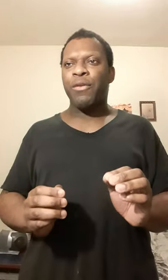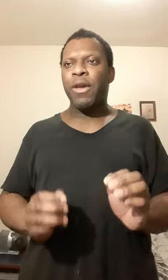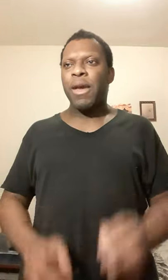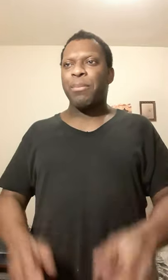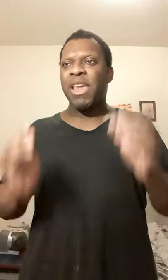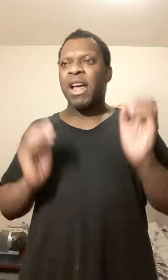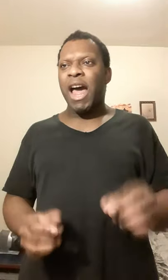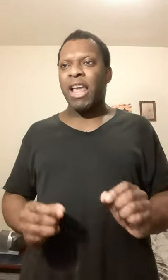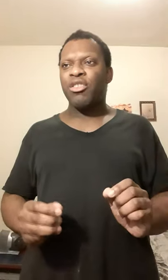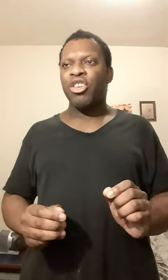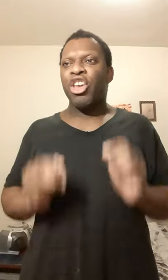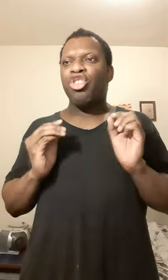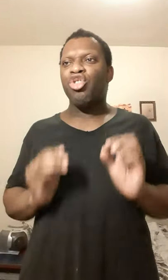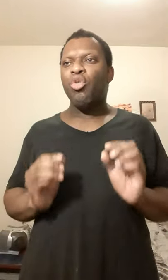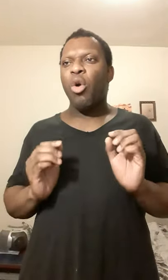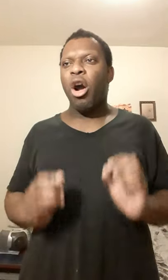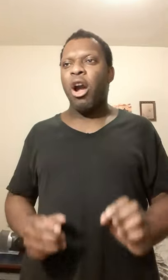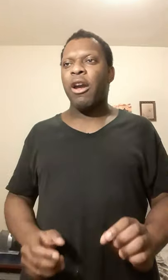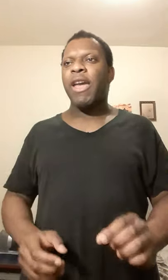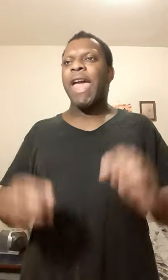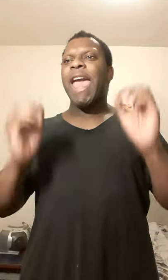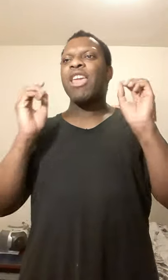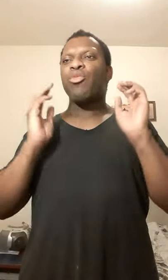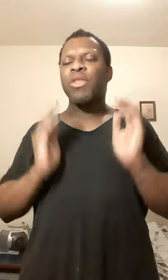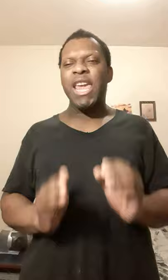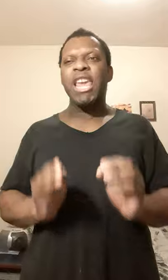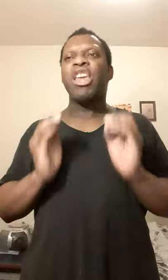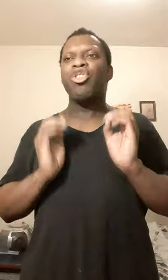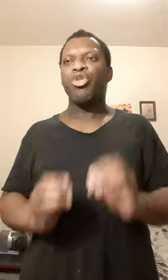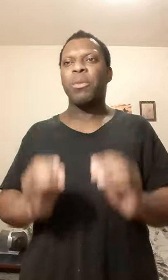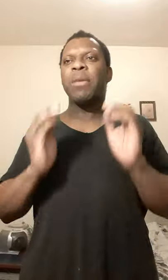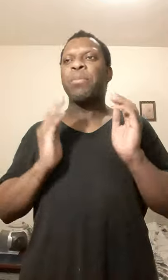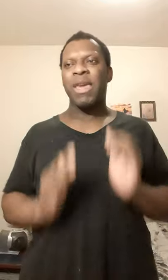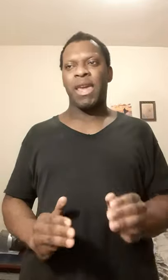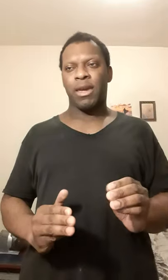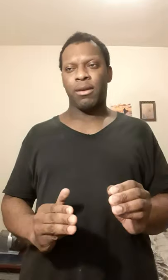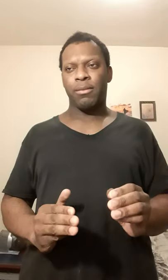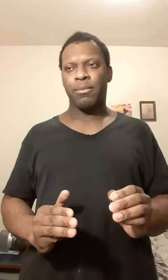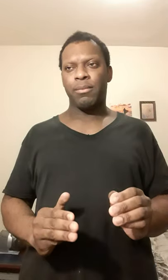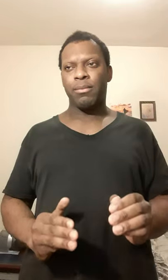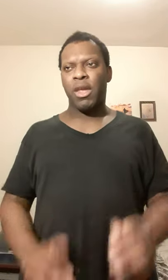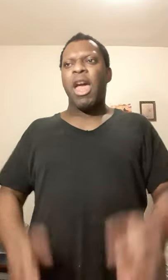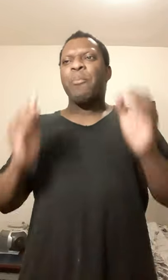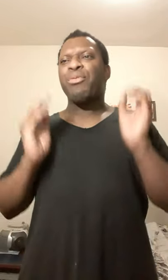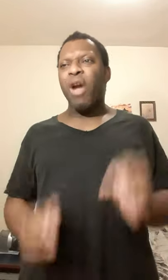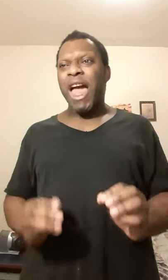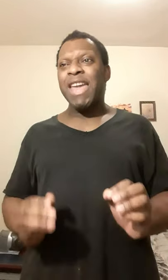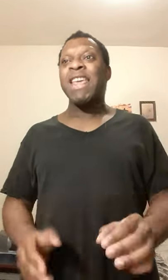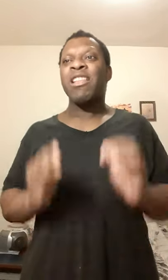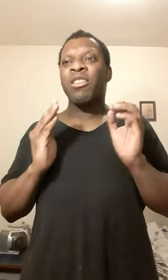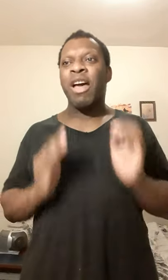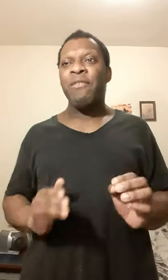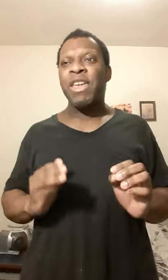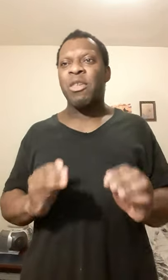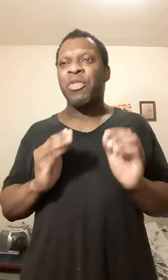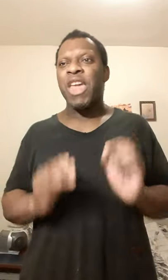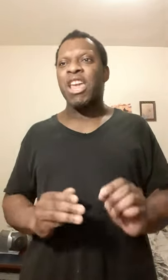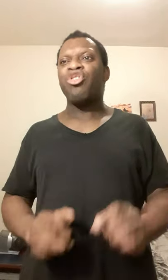because you are a unique human being. Pride is loving the things